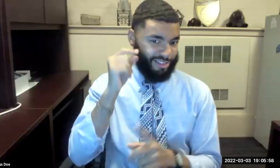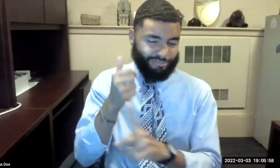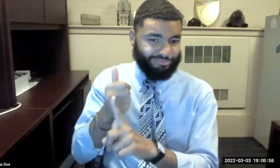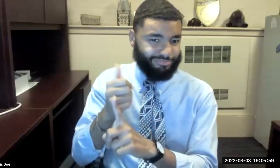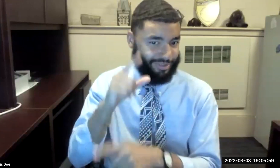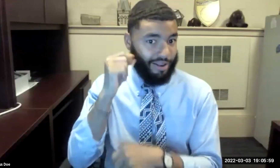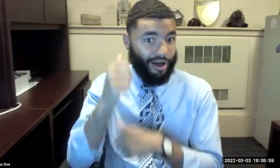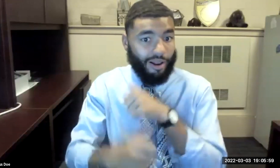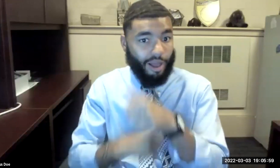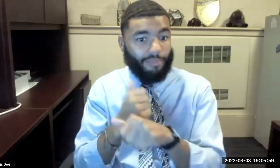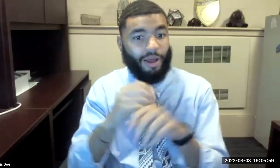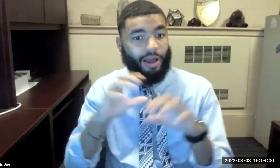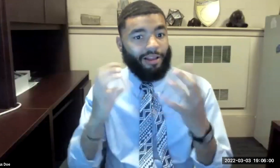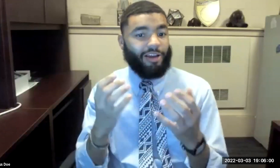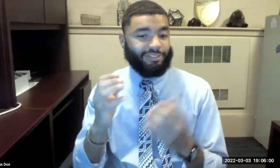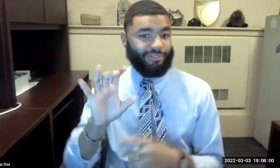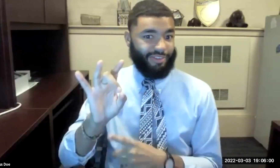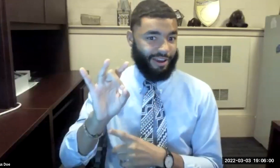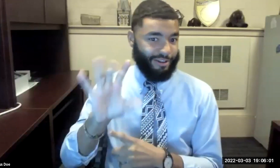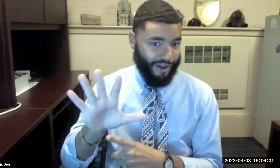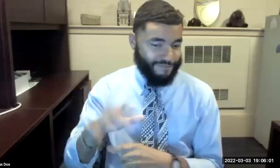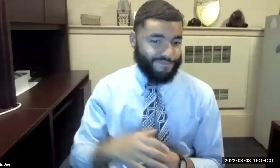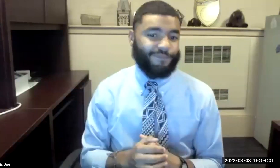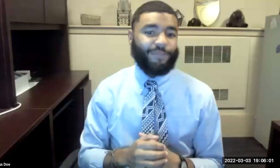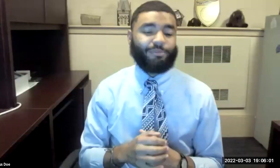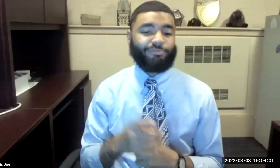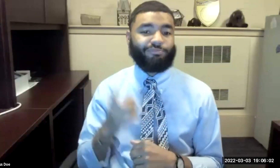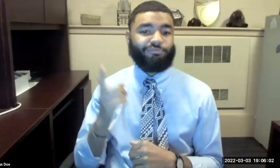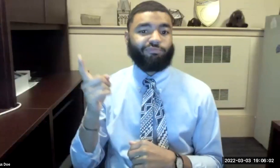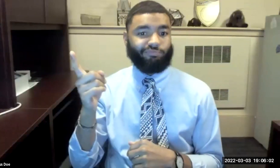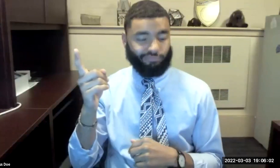Who is in fact himself a Gallaudet alumni class of 85.